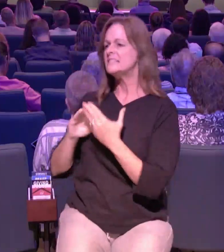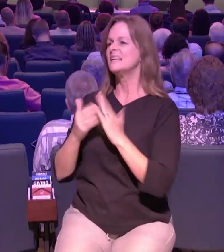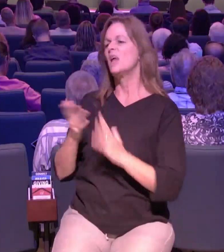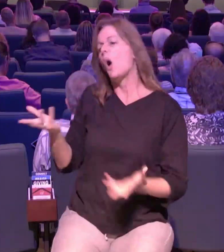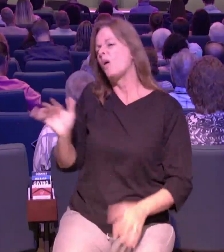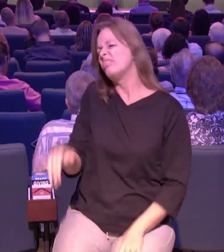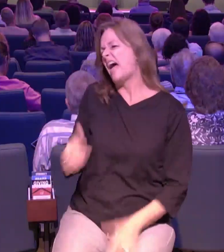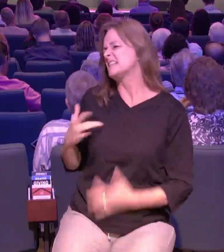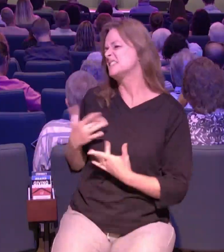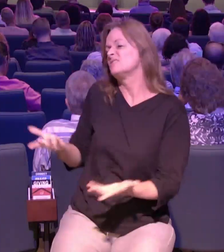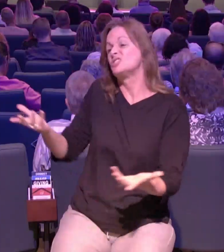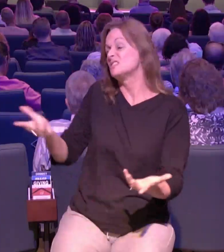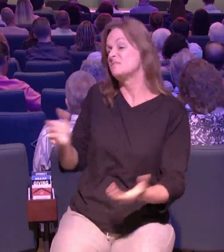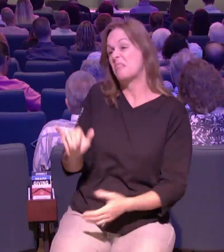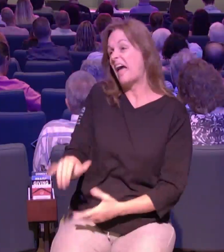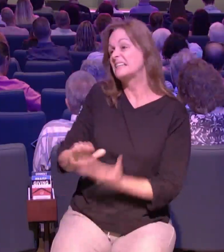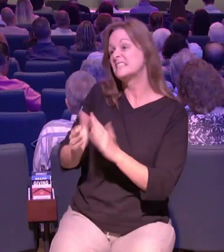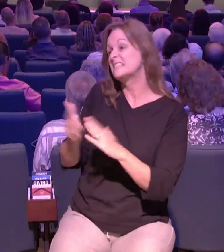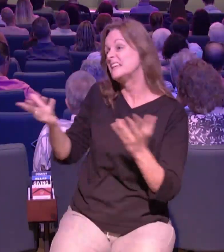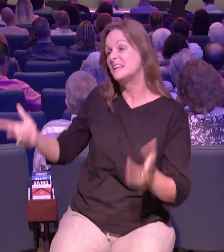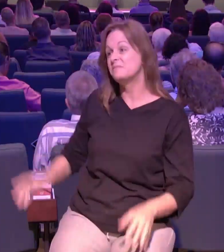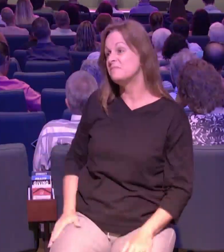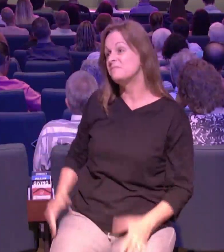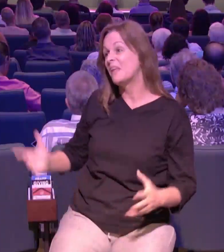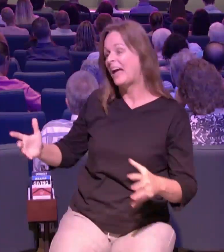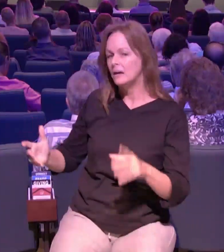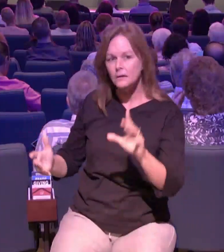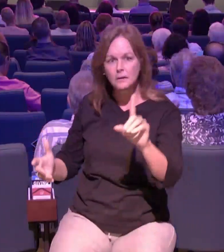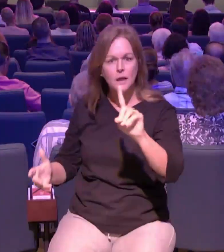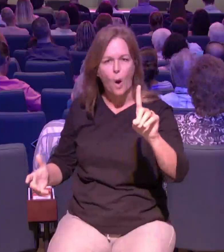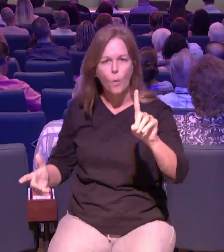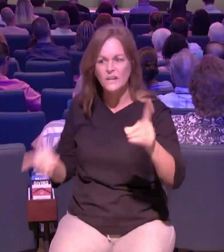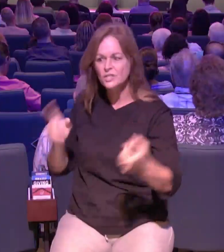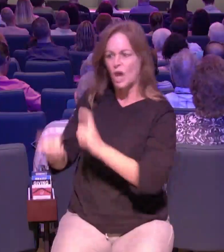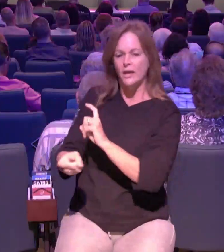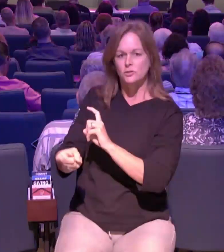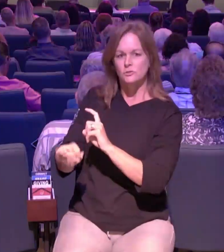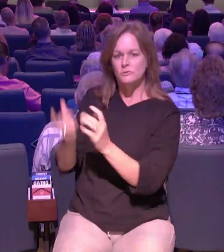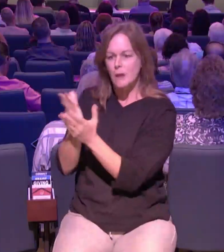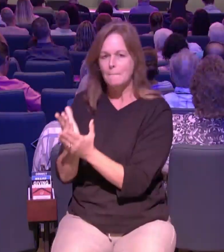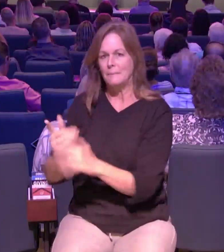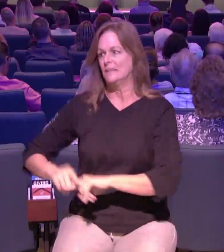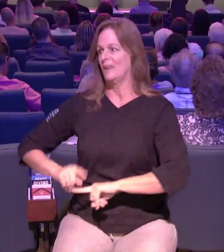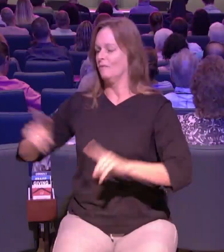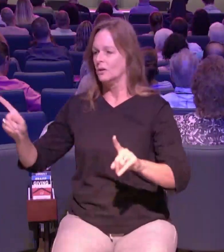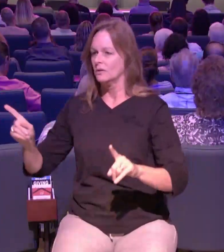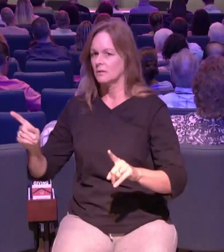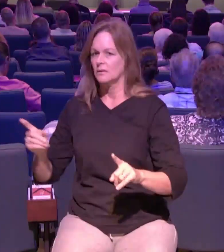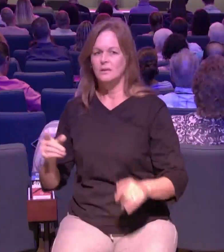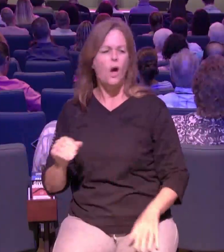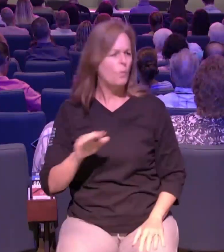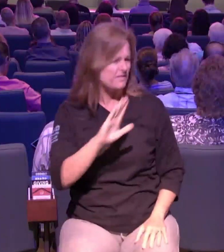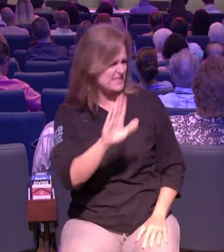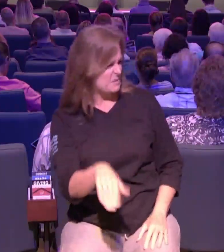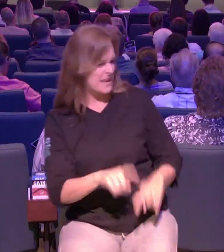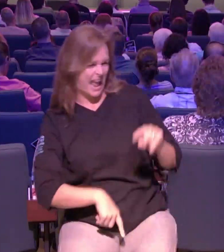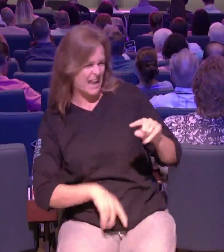restored and whole in christ then we're going to have to try some things we've never tried before we're going to have to go some